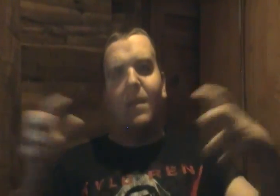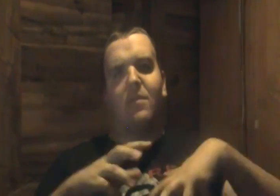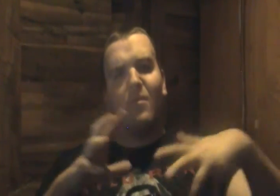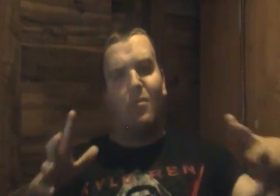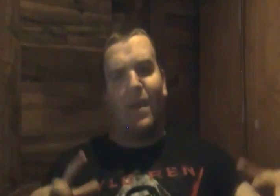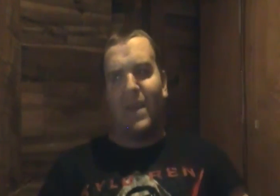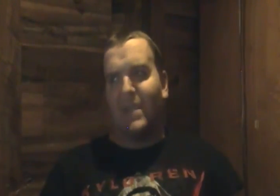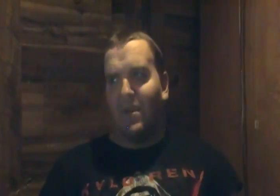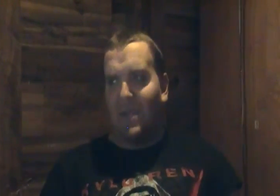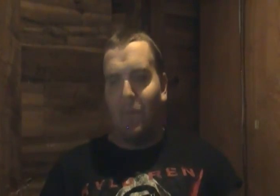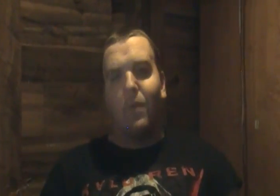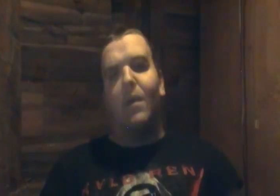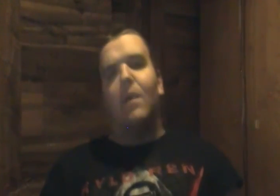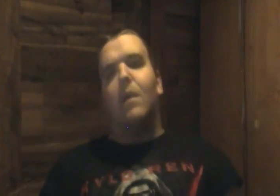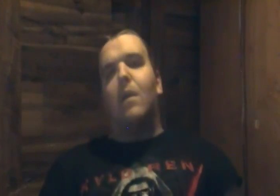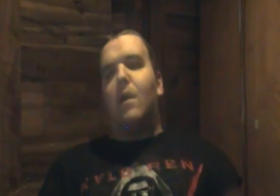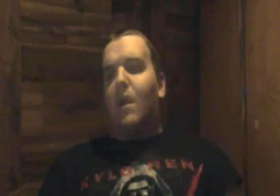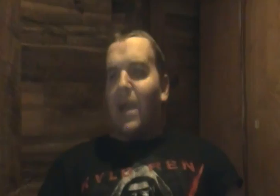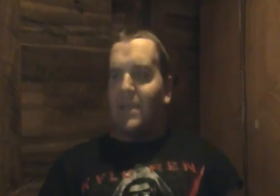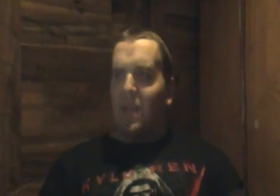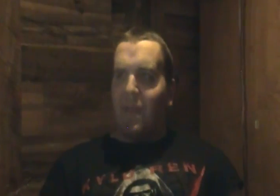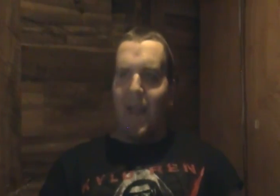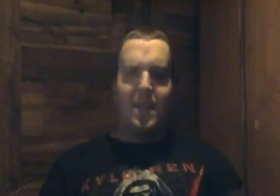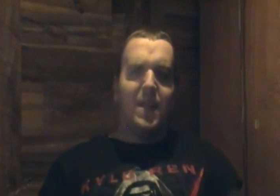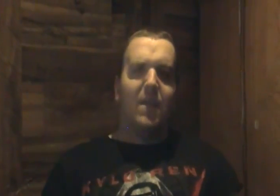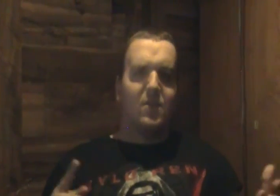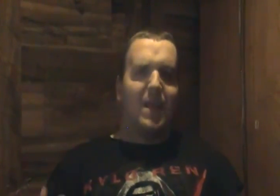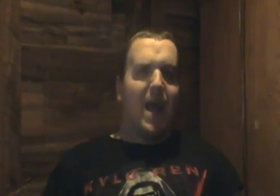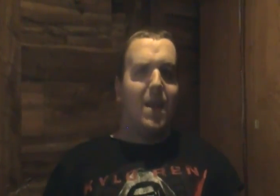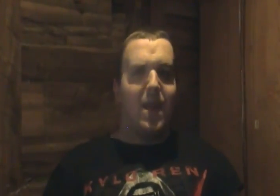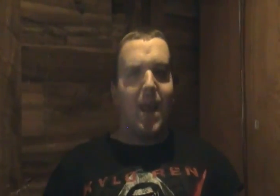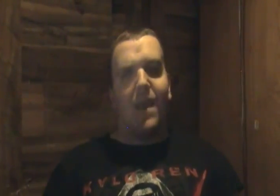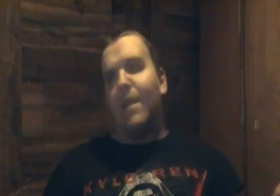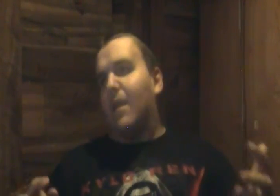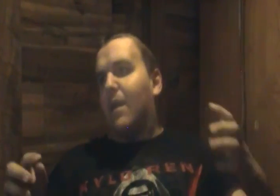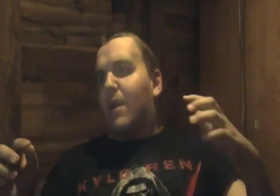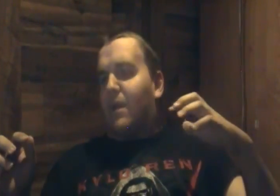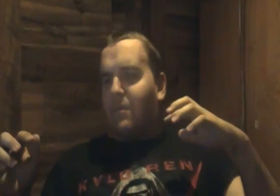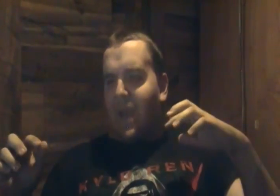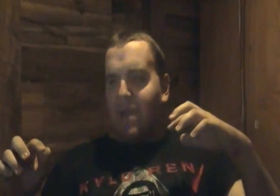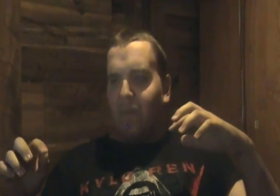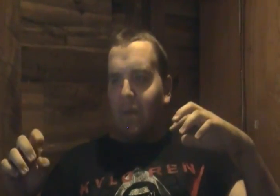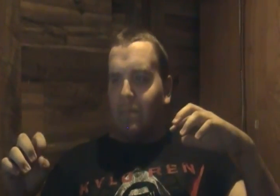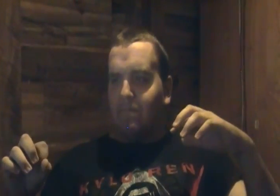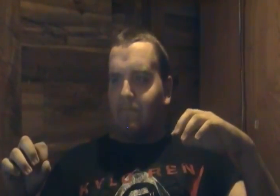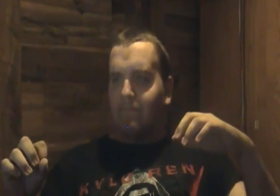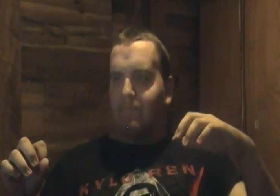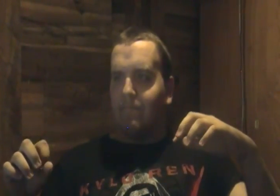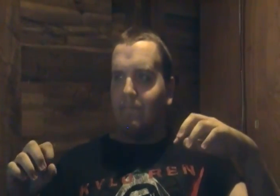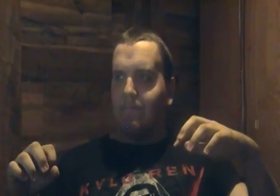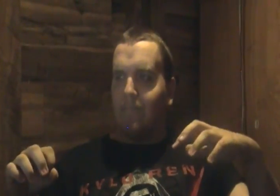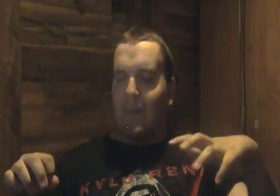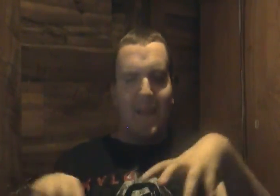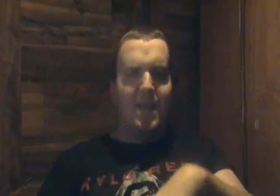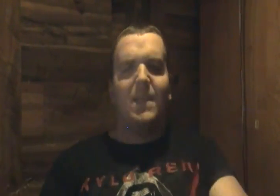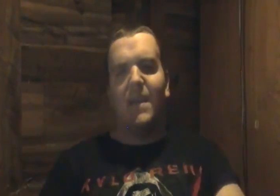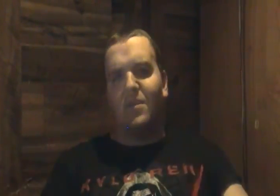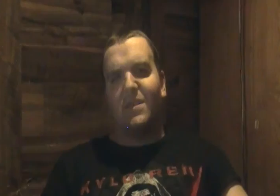throughout the entire temple and so they get to the other side they they they've um they get to the other